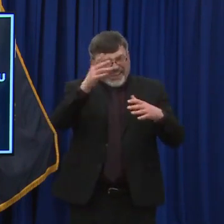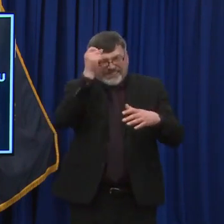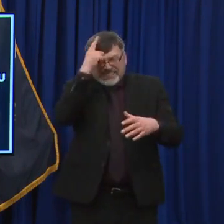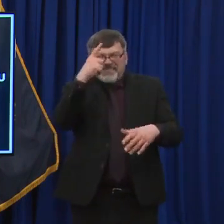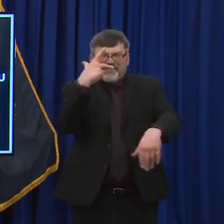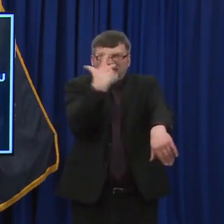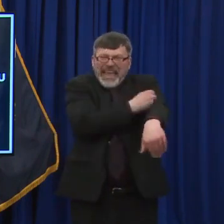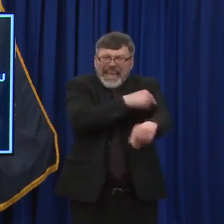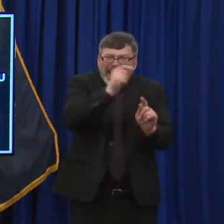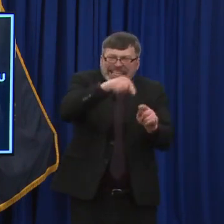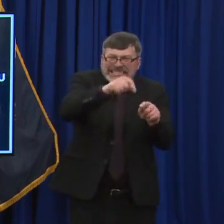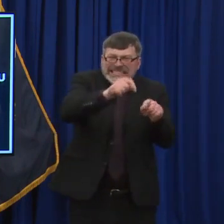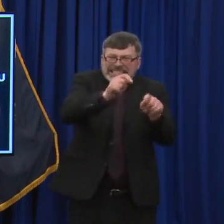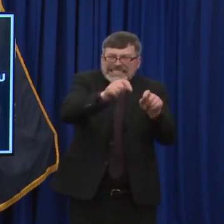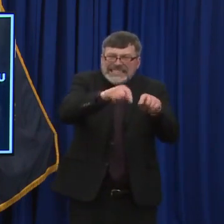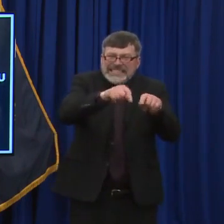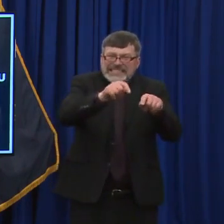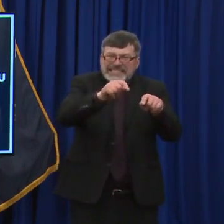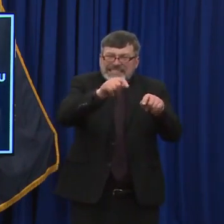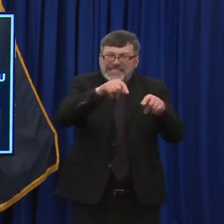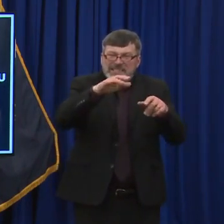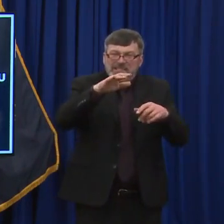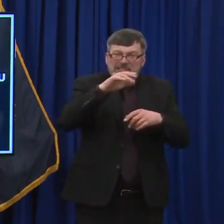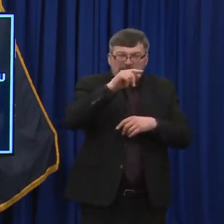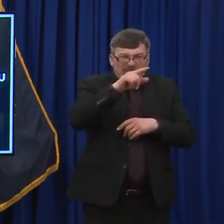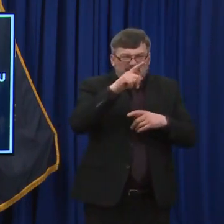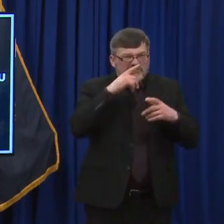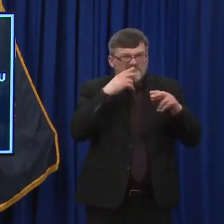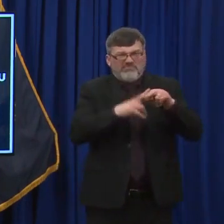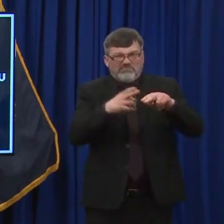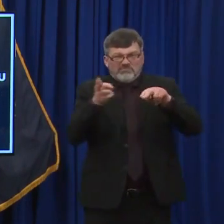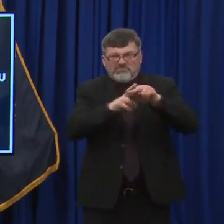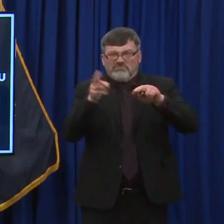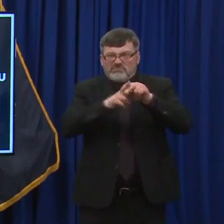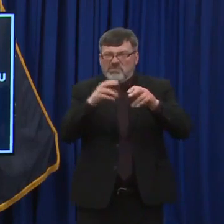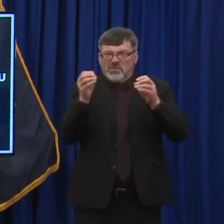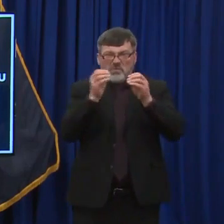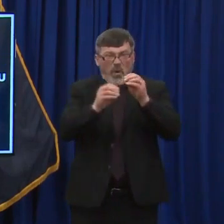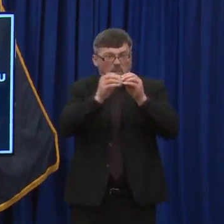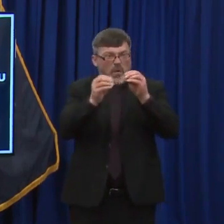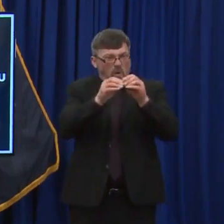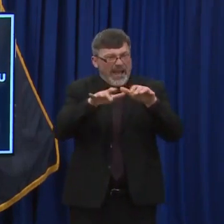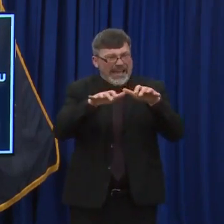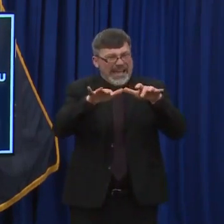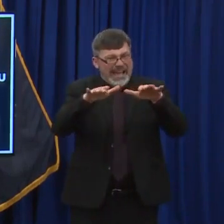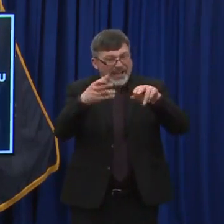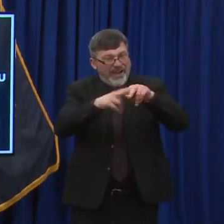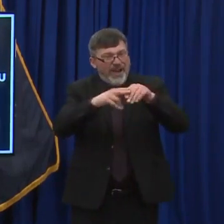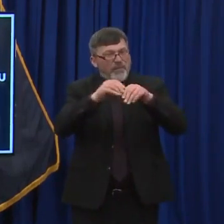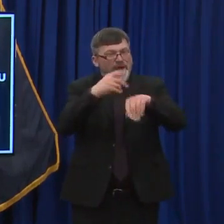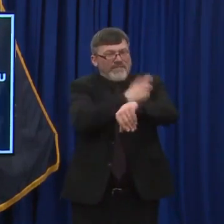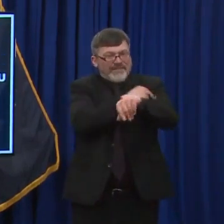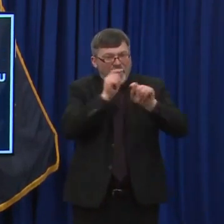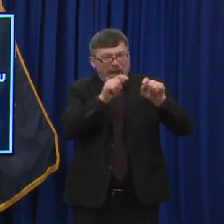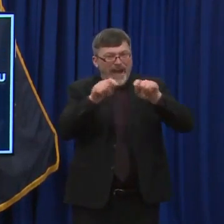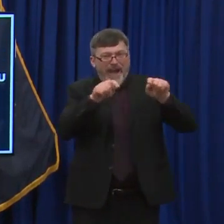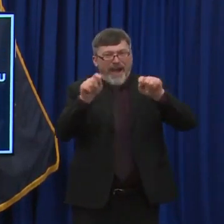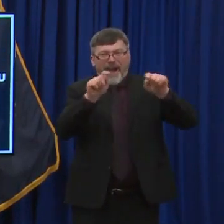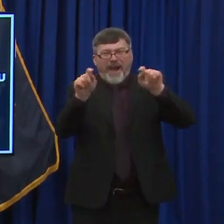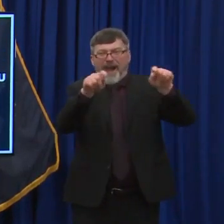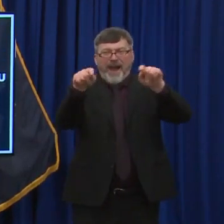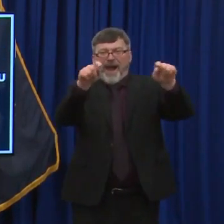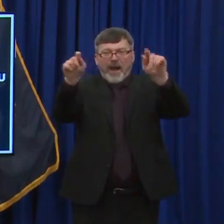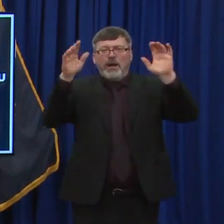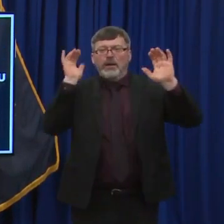you know, weeks to months. And even as we enter the summer, there are segments of the population that